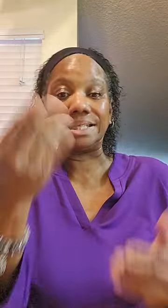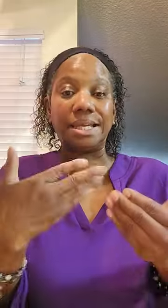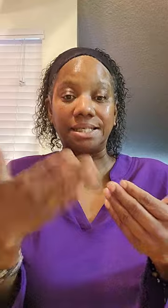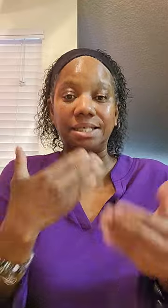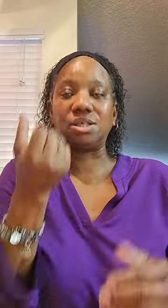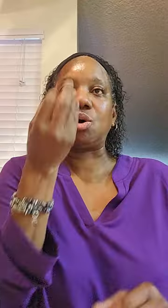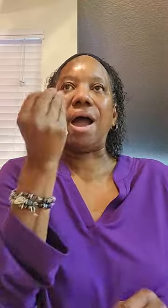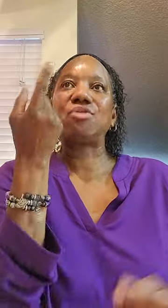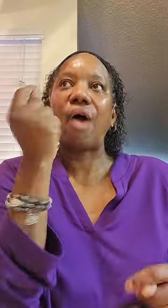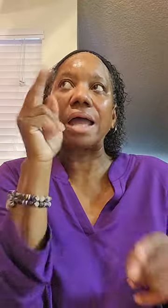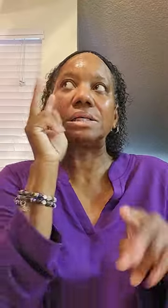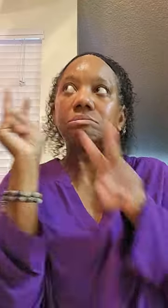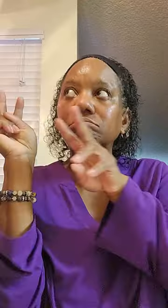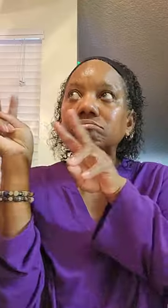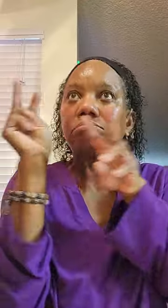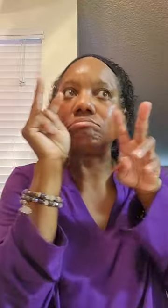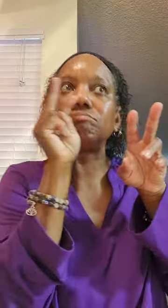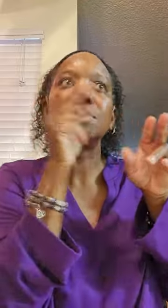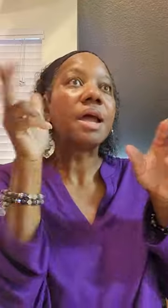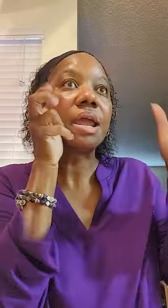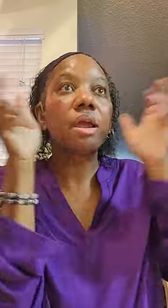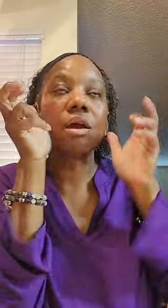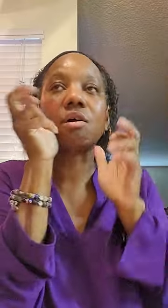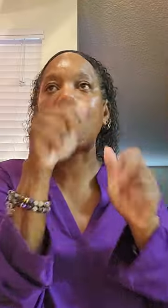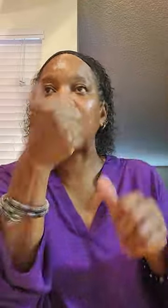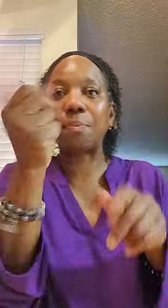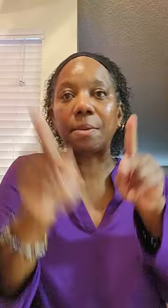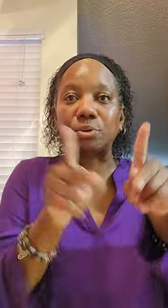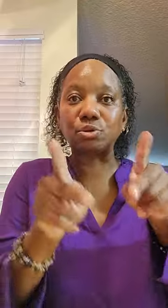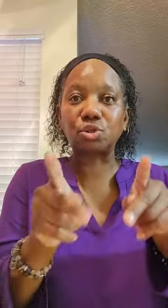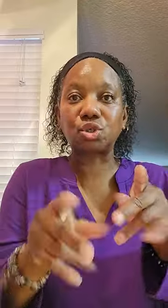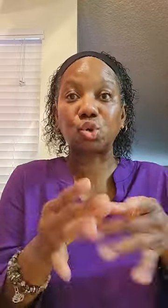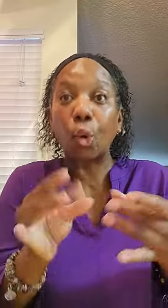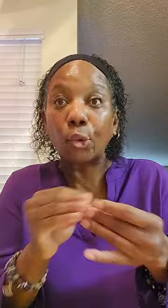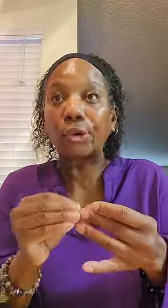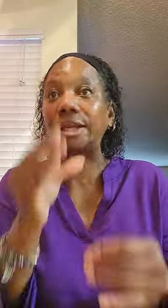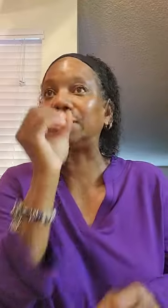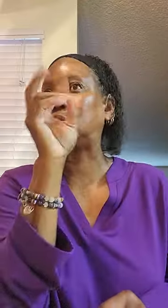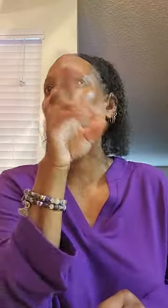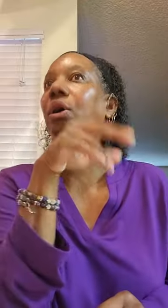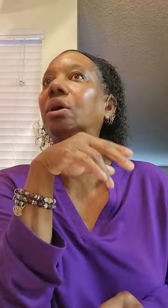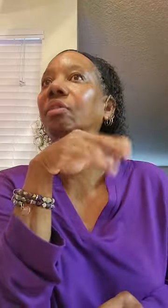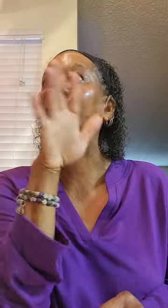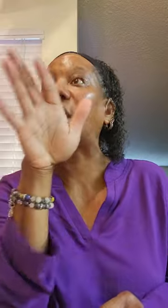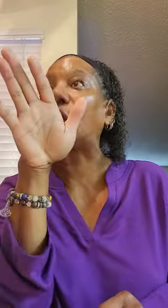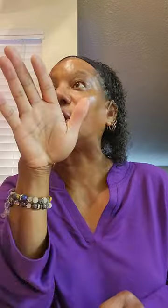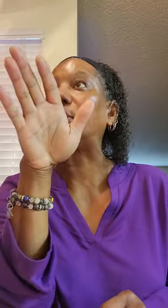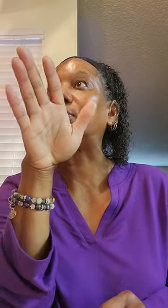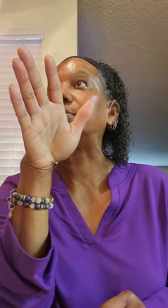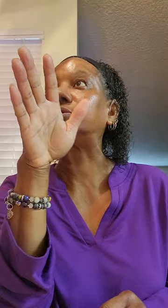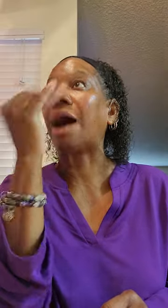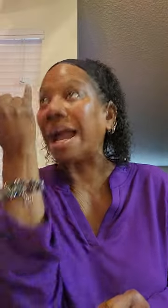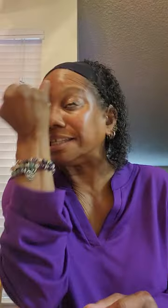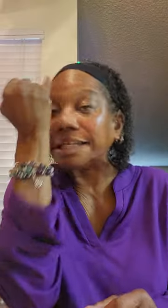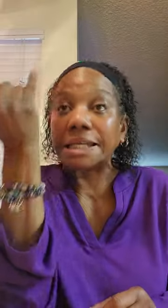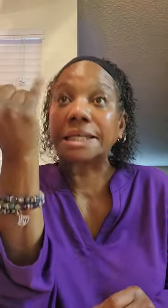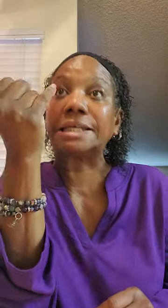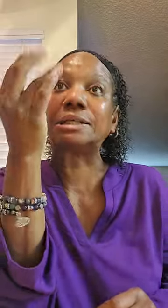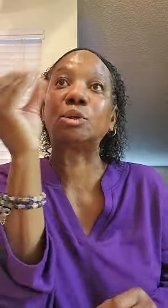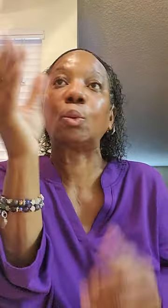easy. So I try to hear other people's stories or their ideas or